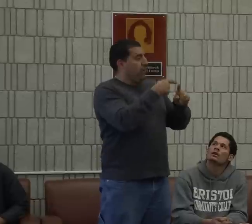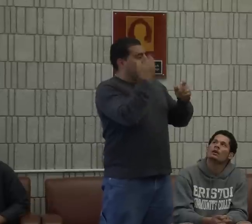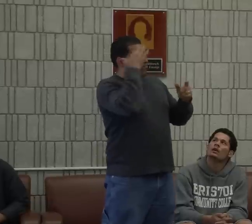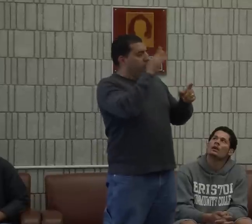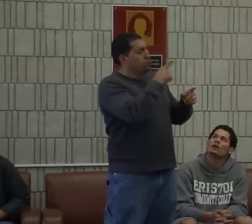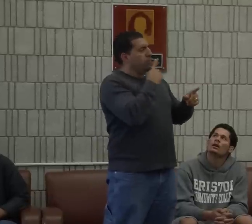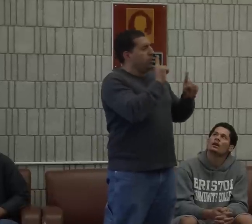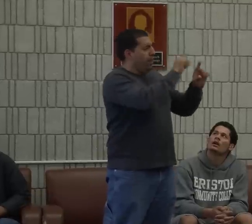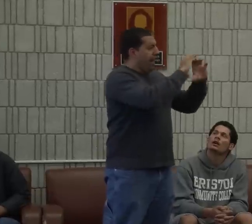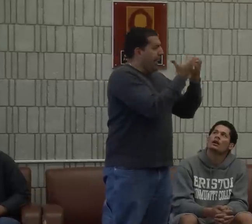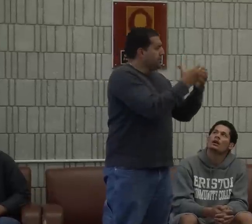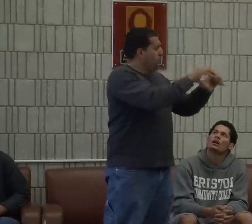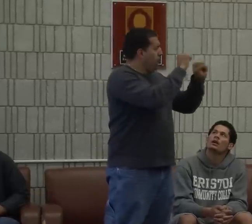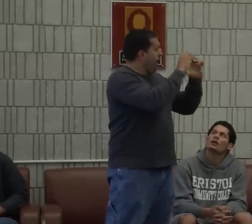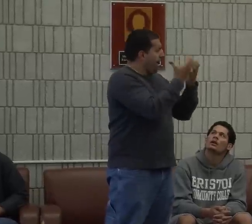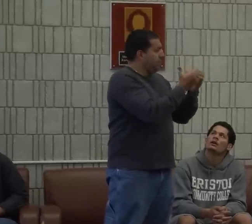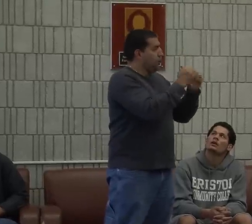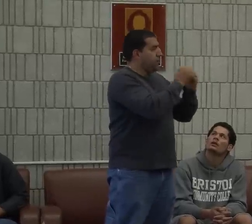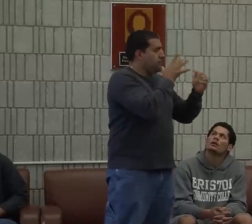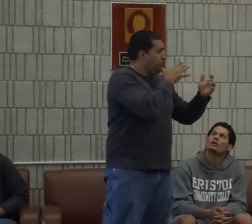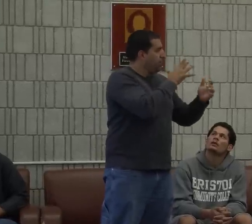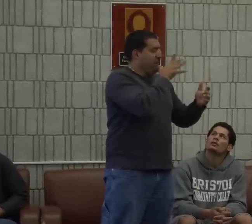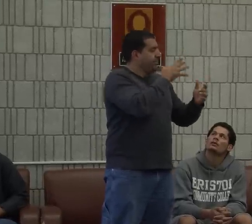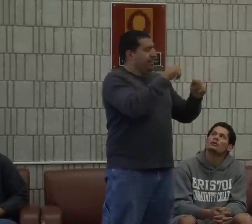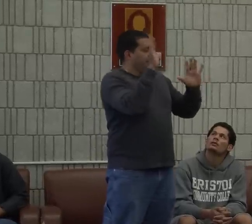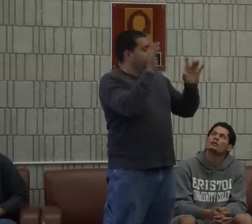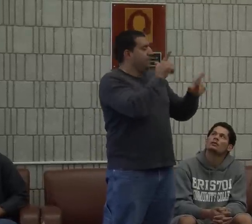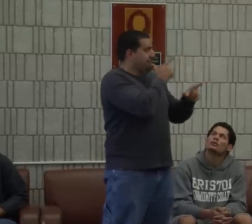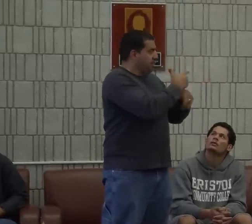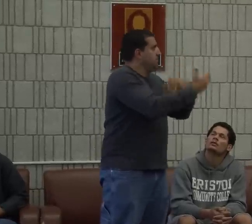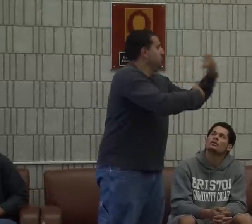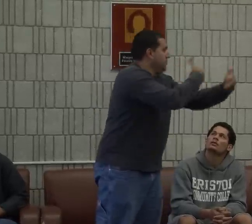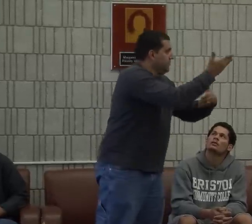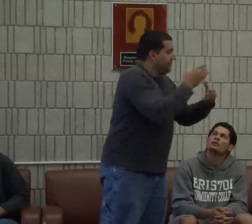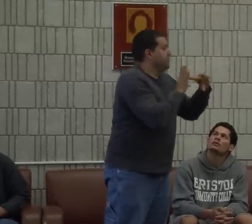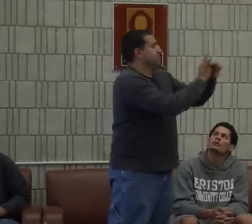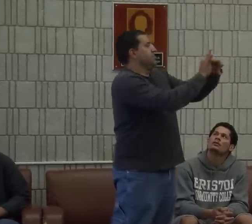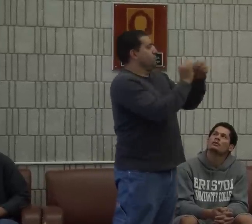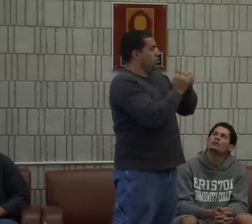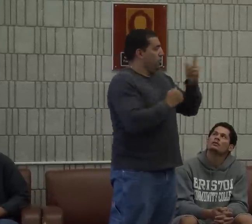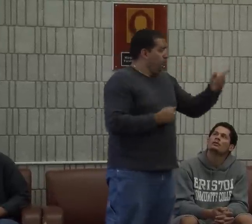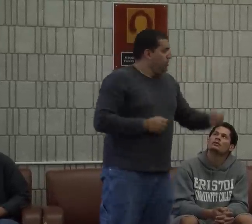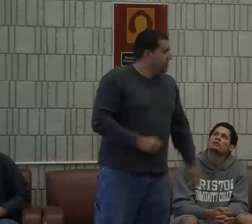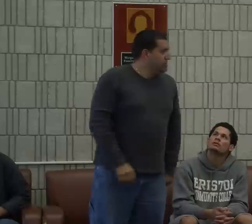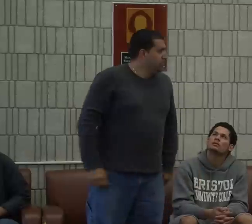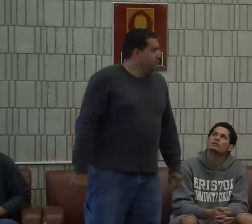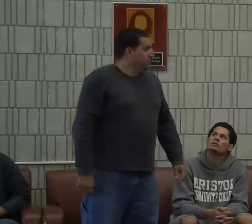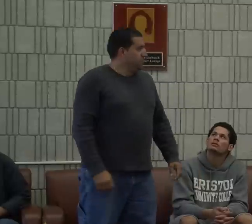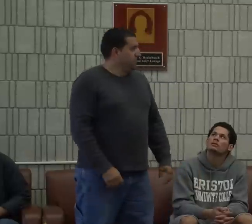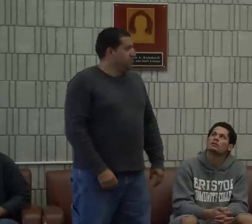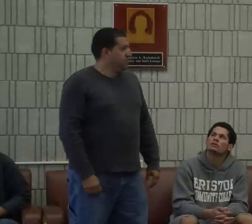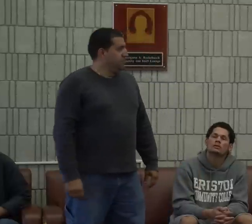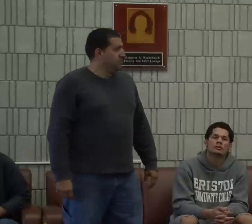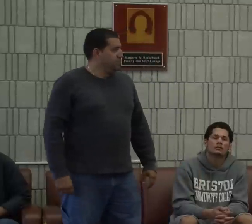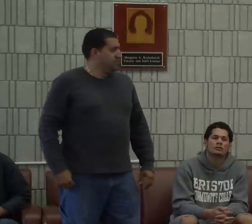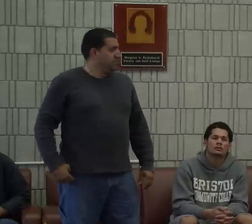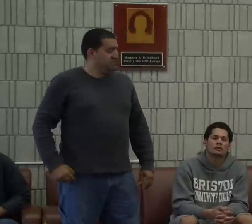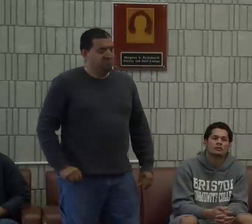tried to sign with her and I think she took a class or something. My mother did take the class but she gave up but my sister continued with